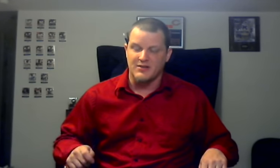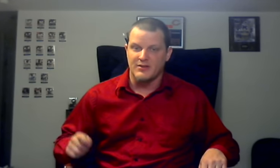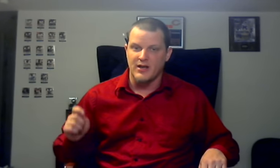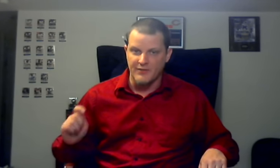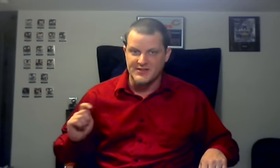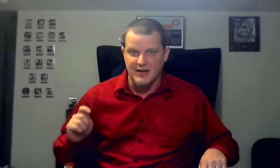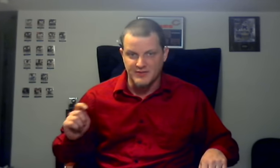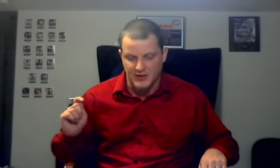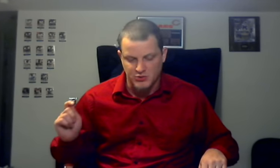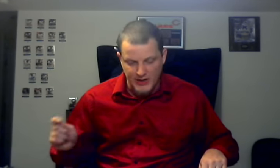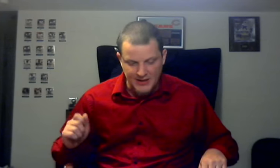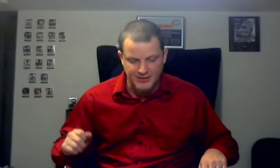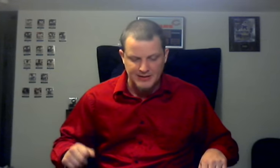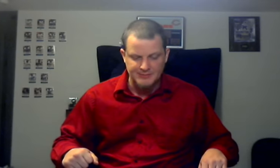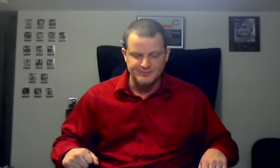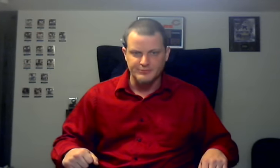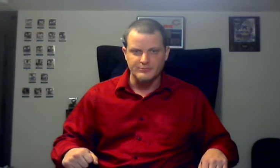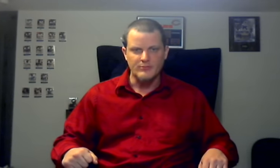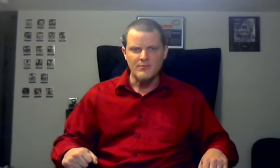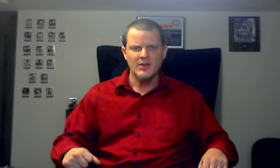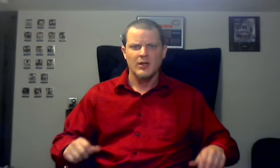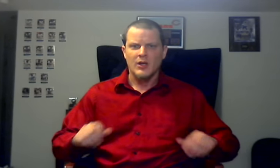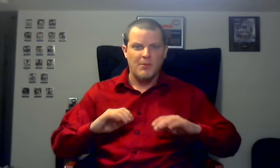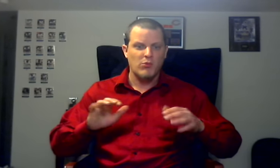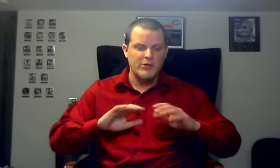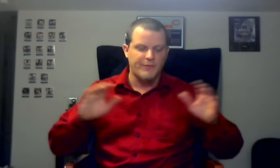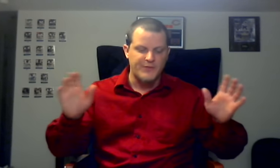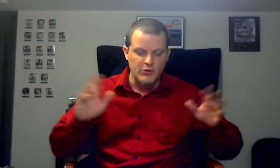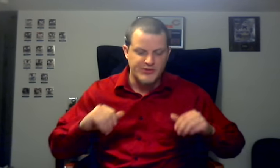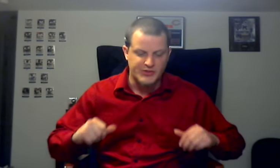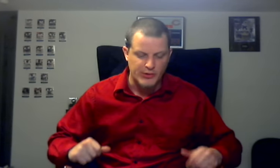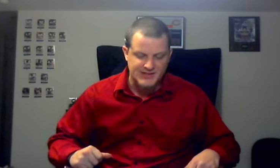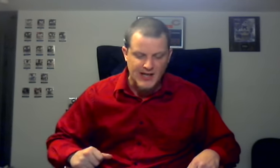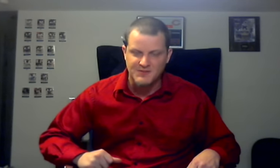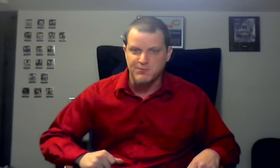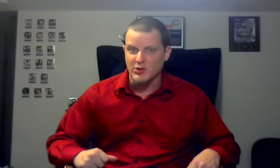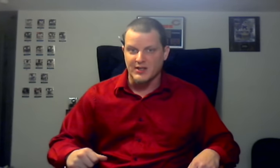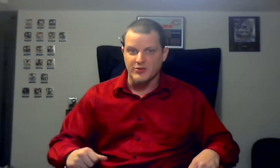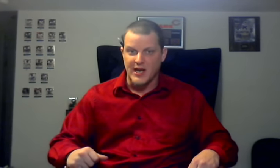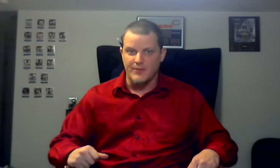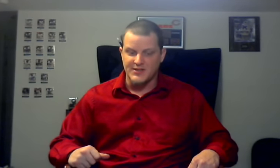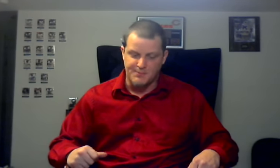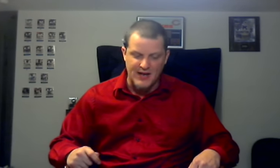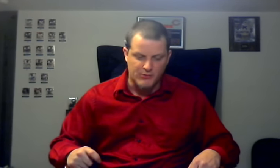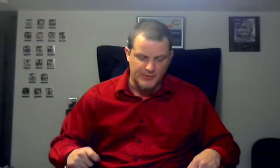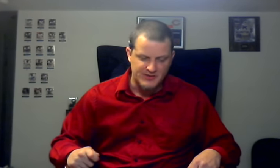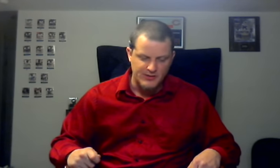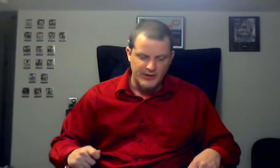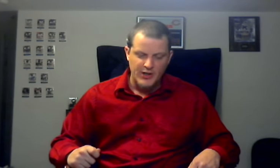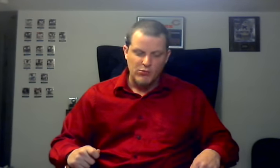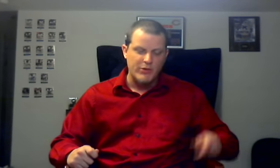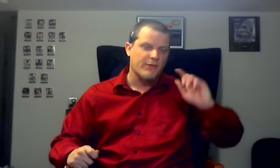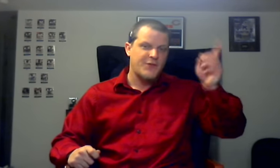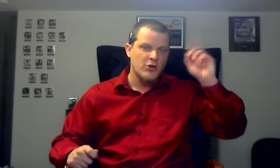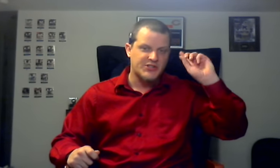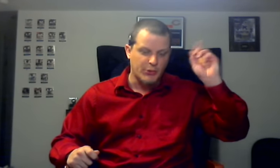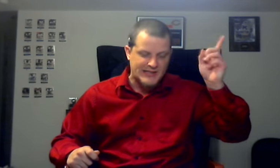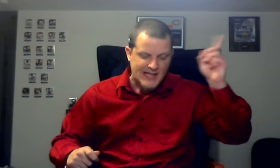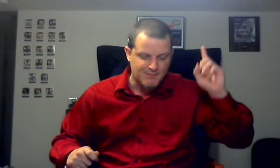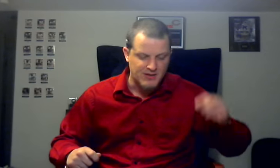of his out-of-touch reality. But we refuse to accept sports entertainment as bankrupt. We refuse to accept